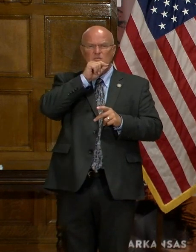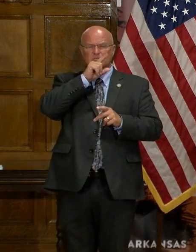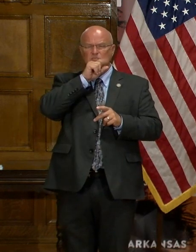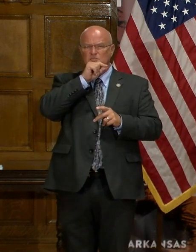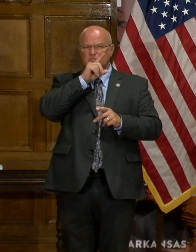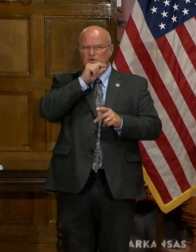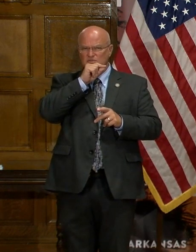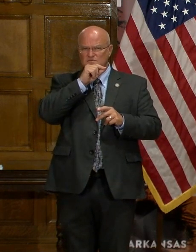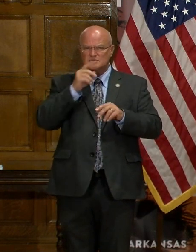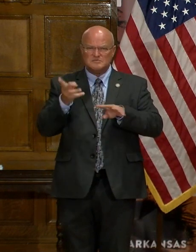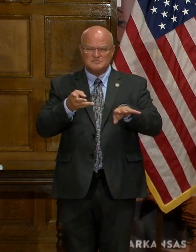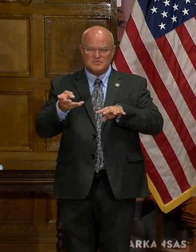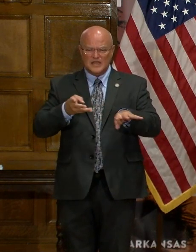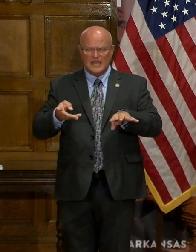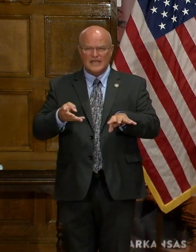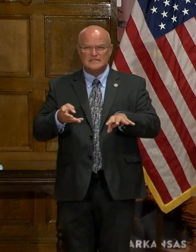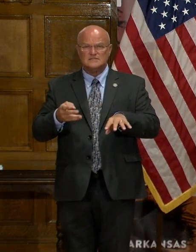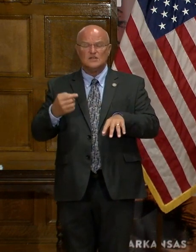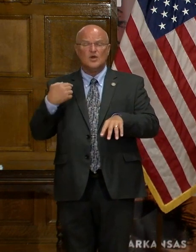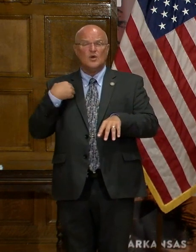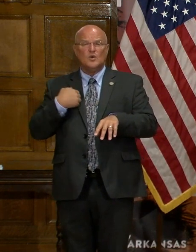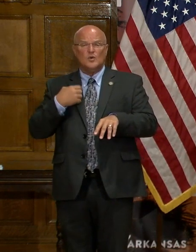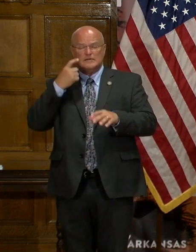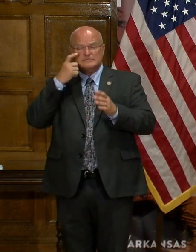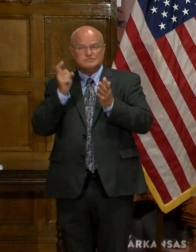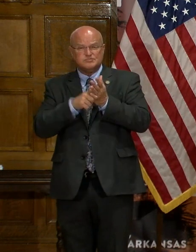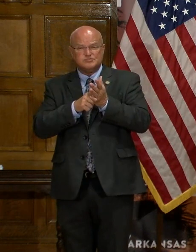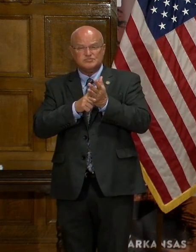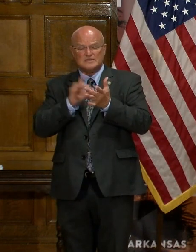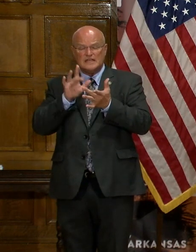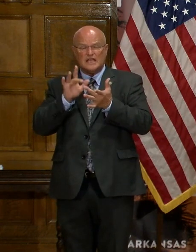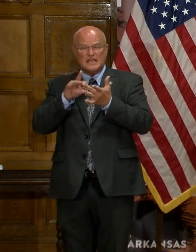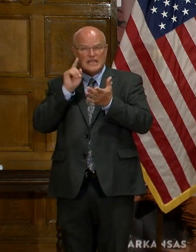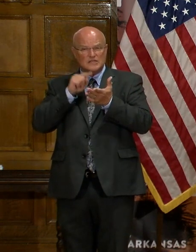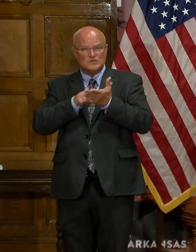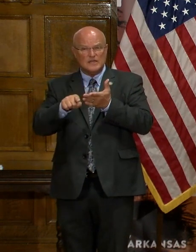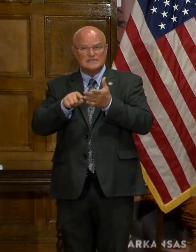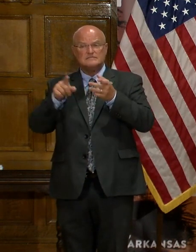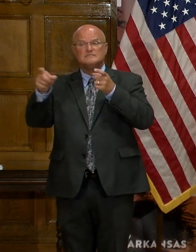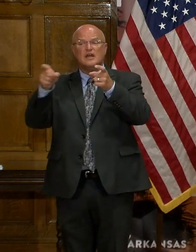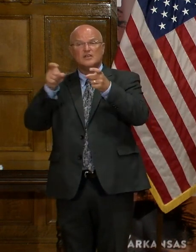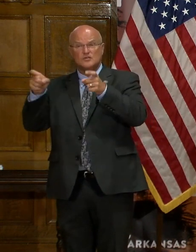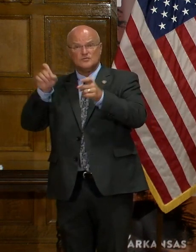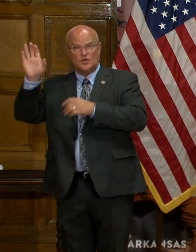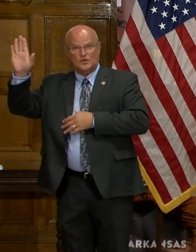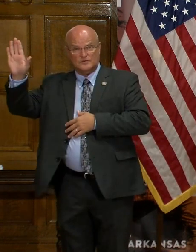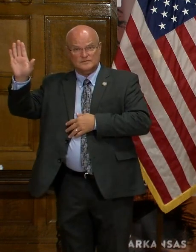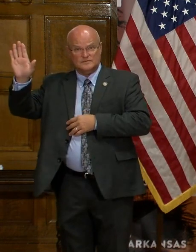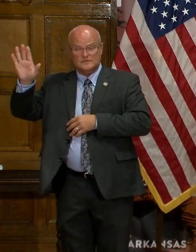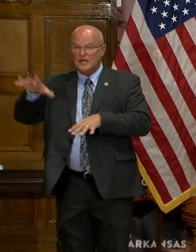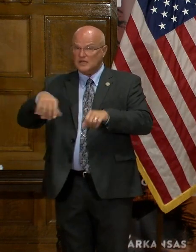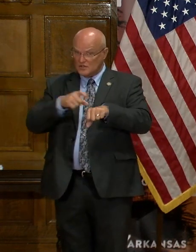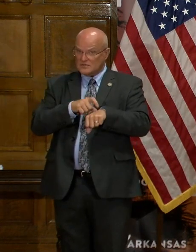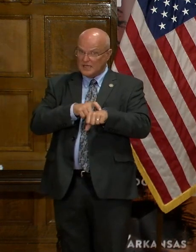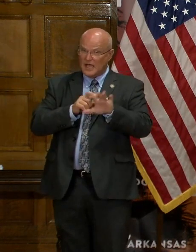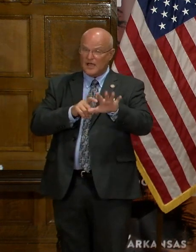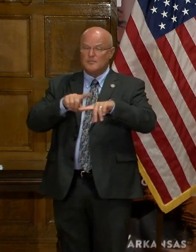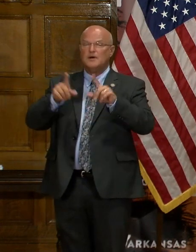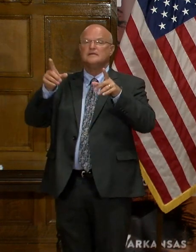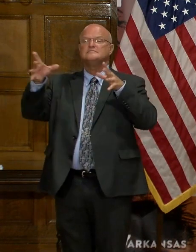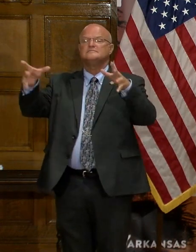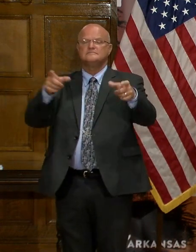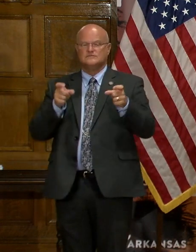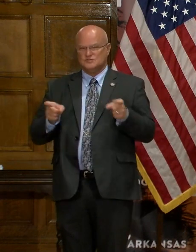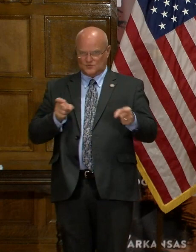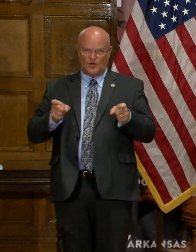identified the cases and did our contact tracing. And we got that under control. It took us a while, but we got that under